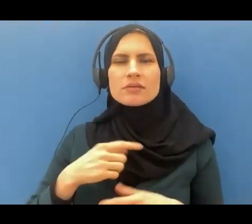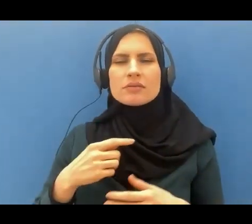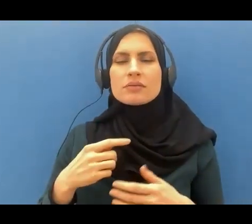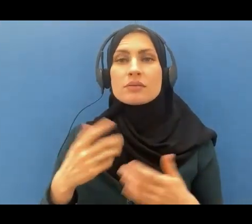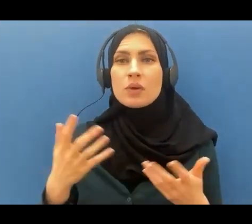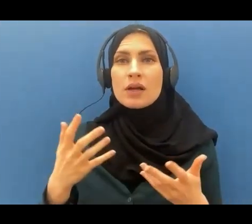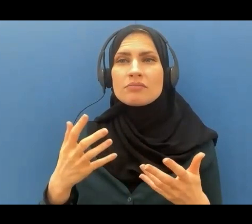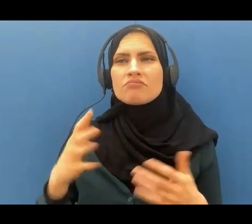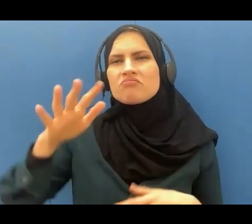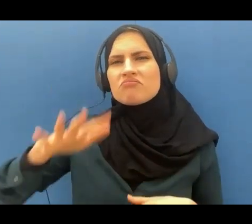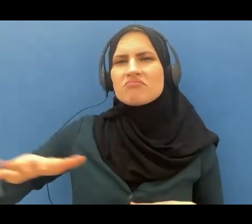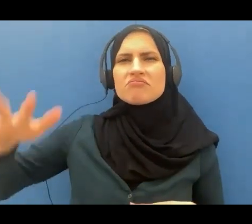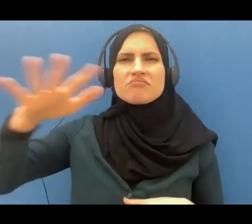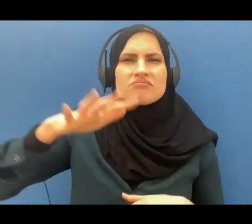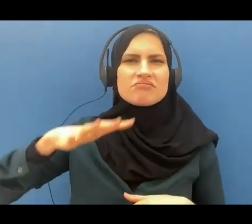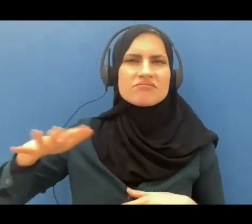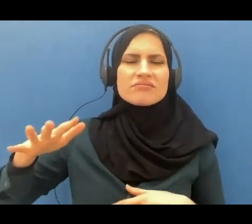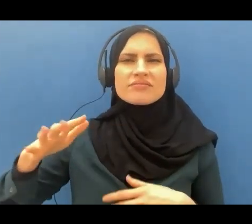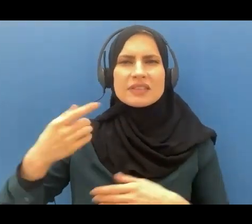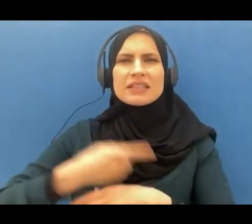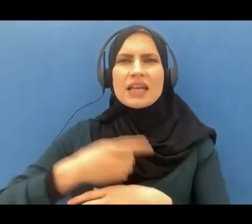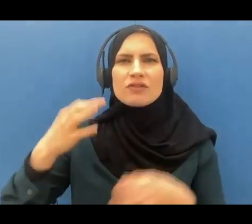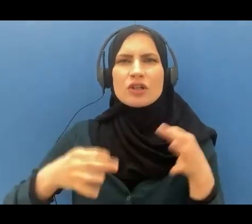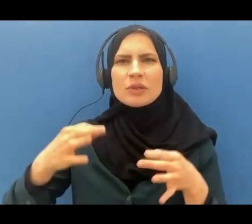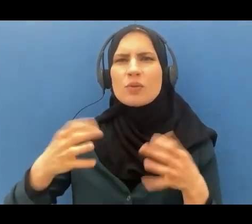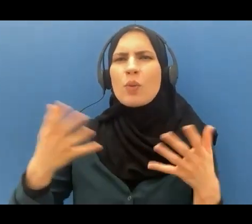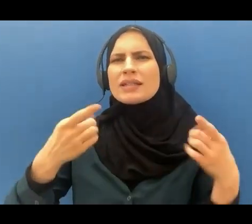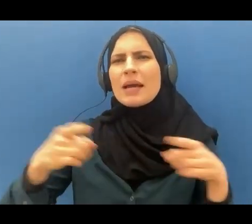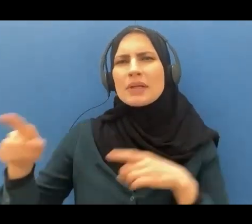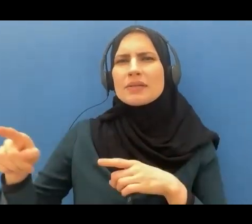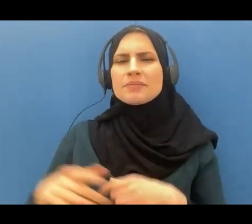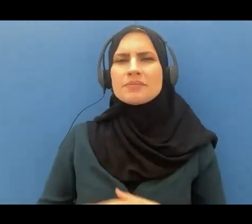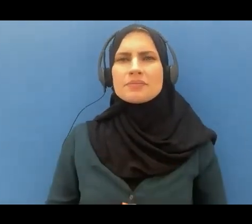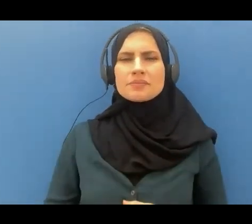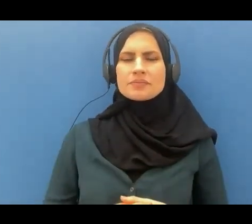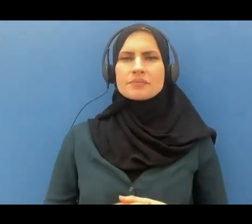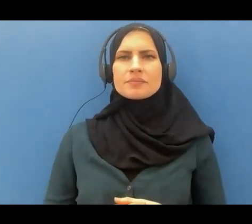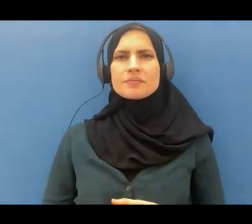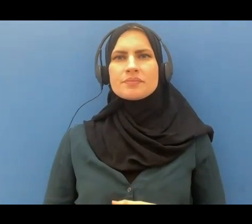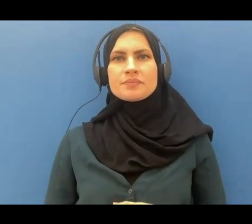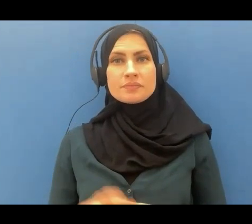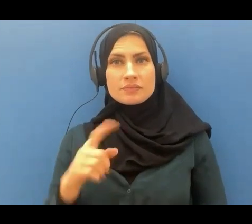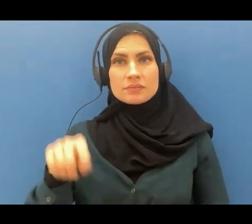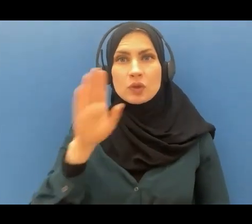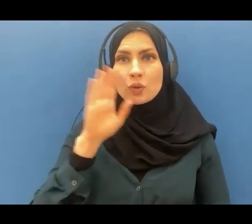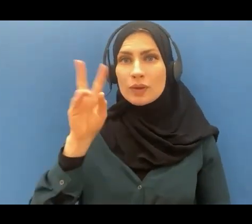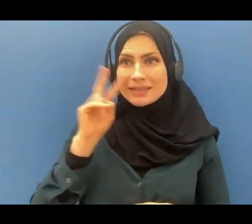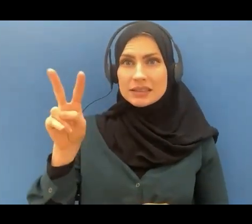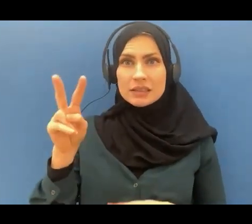the rest of what's happening out there so it says and you will see the angels surrounding